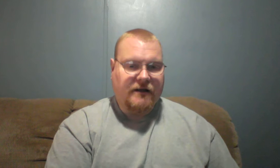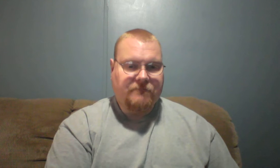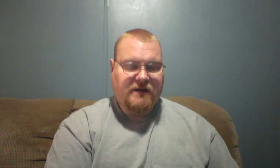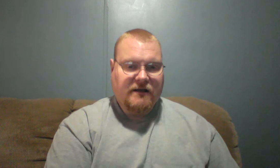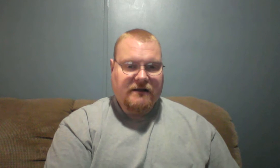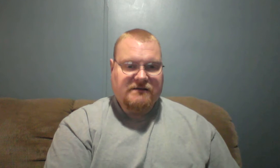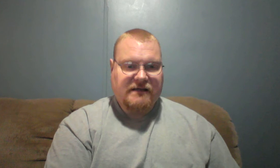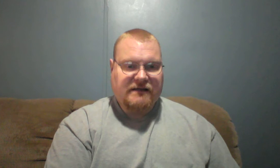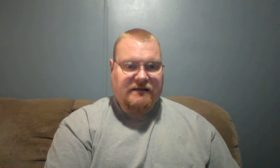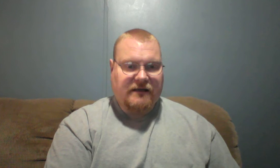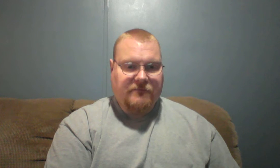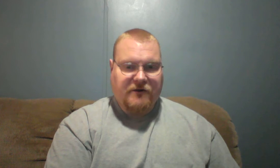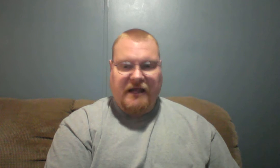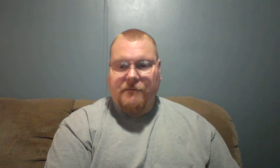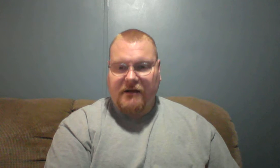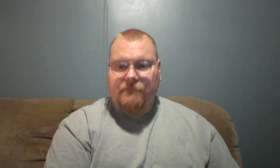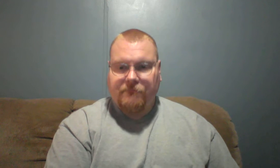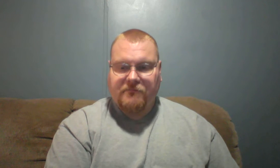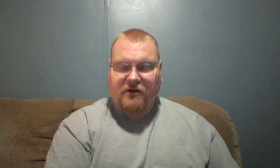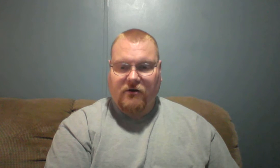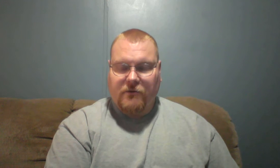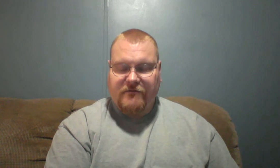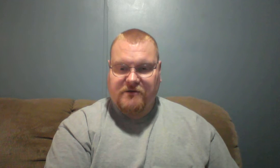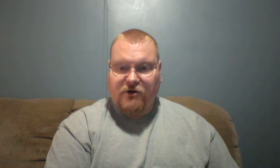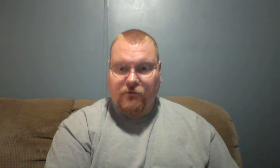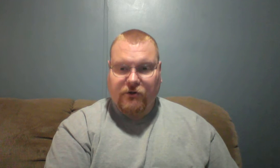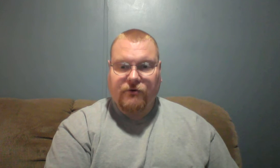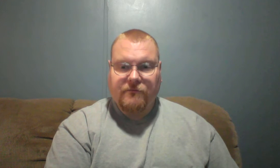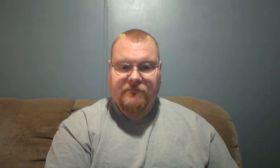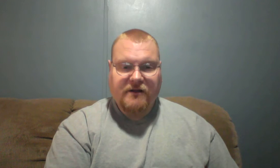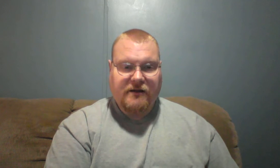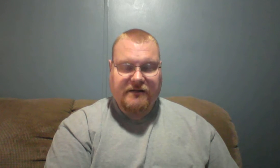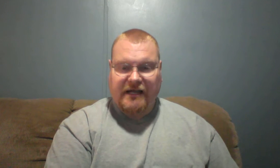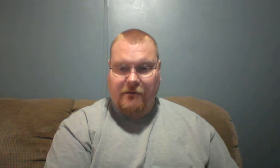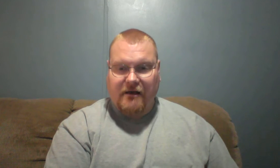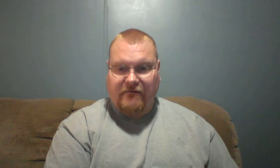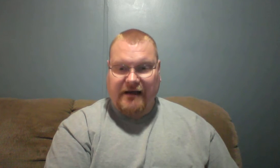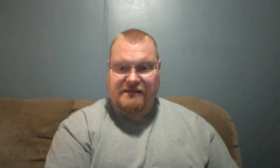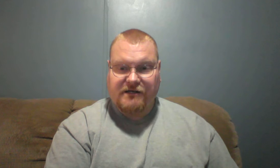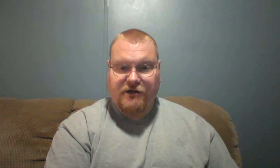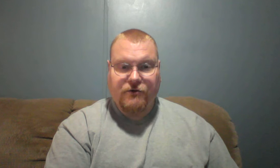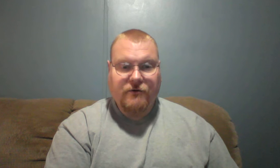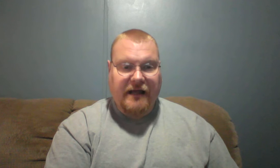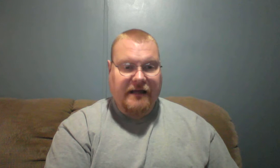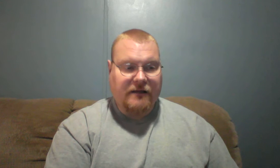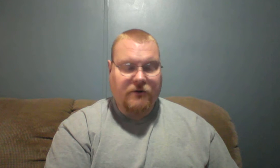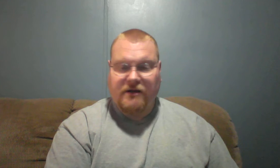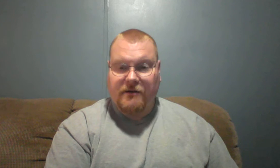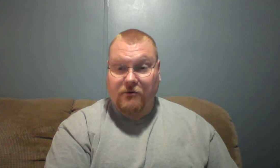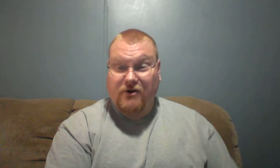said that they're keeping him. They're going to move him to a room, taking him out of ICU and putting him in a room.